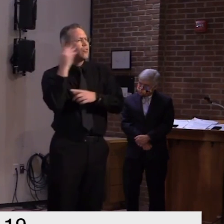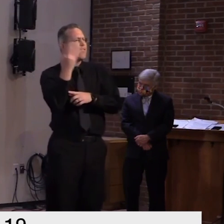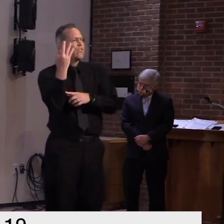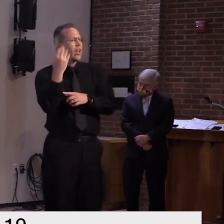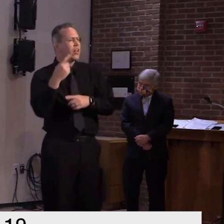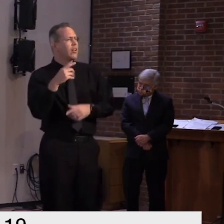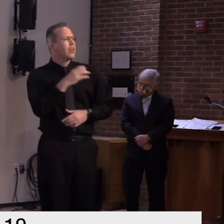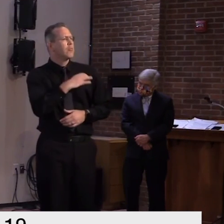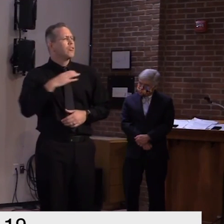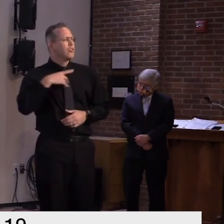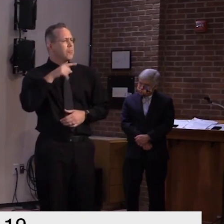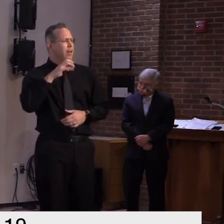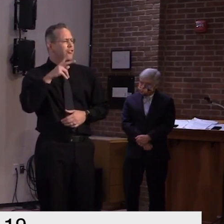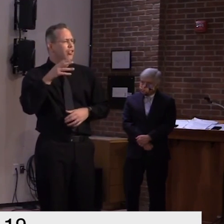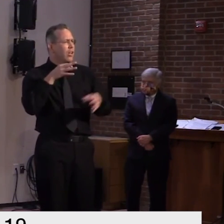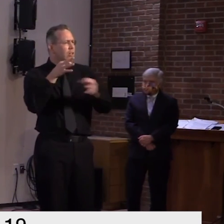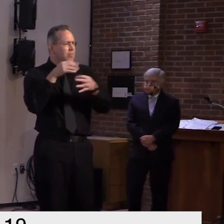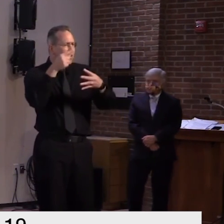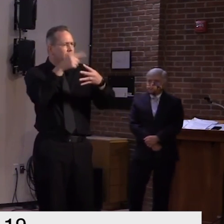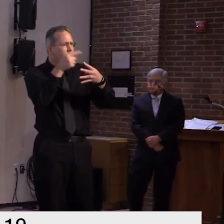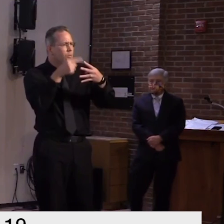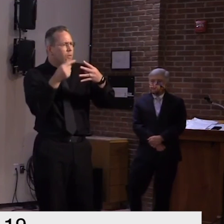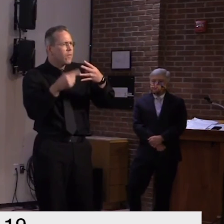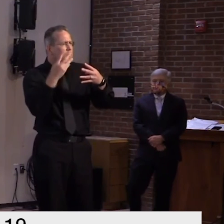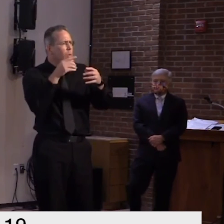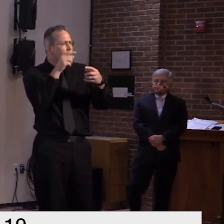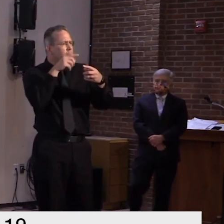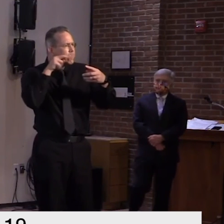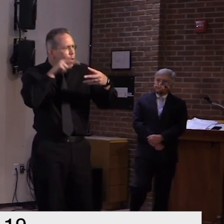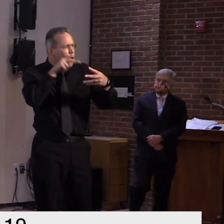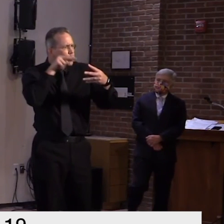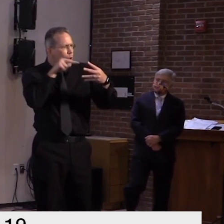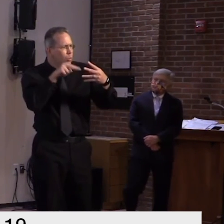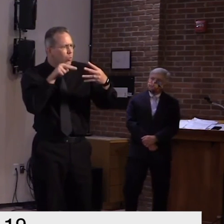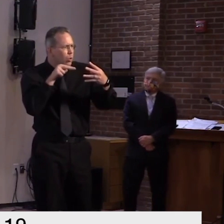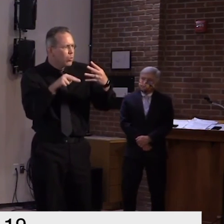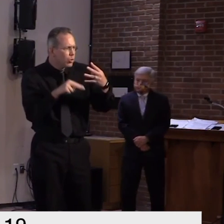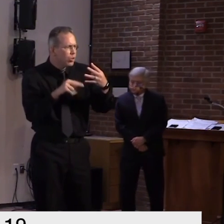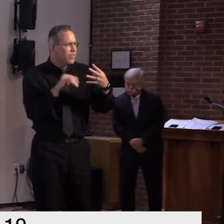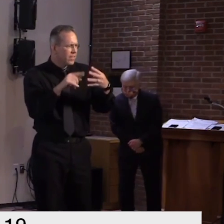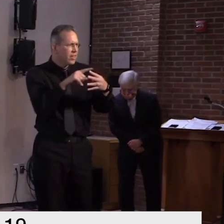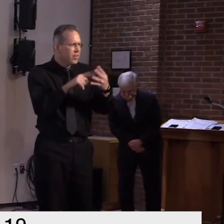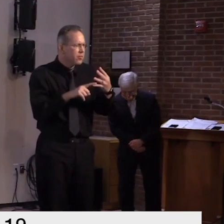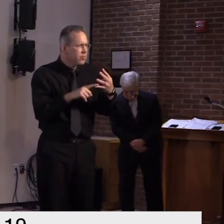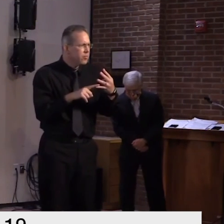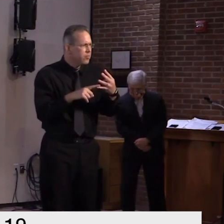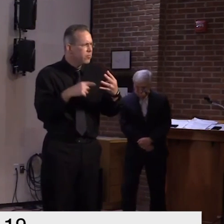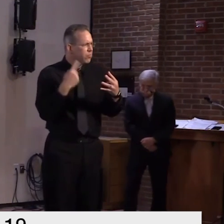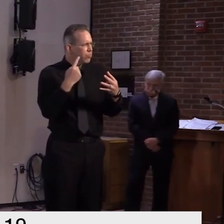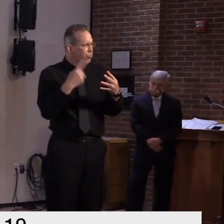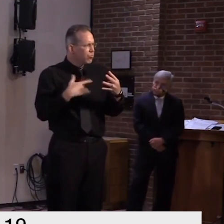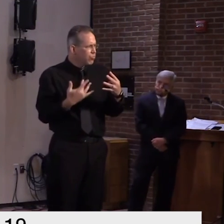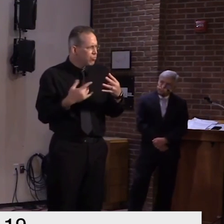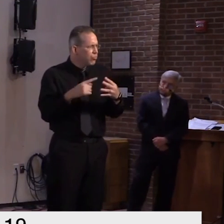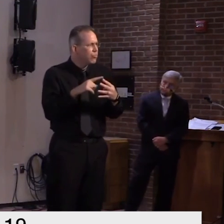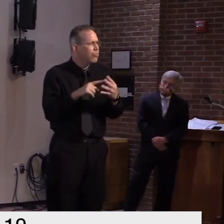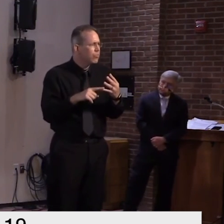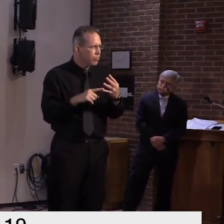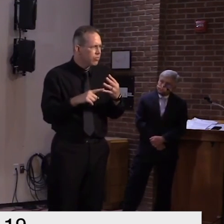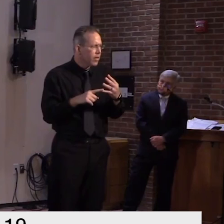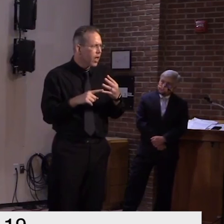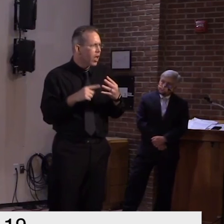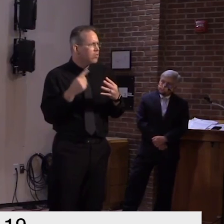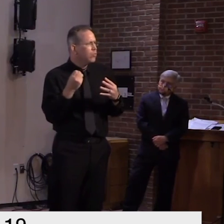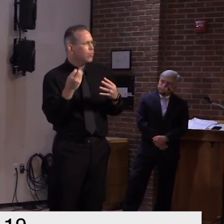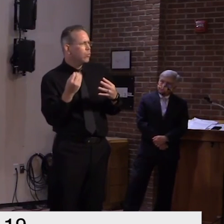for you to um stop kind of um you know opening up this state or to kind of